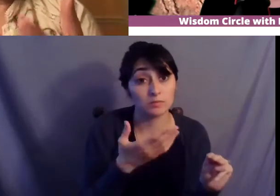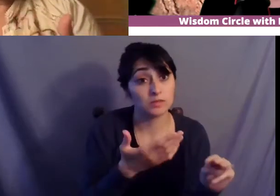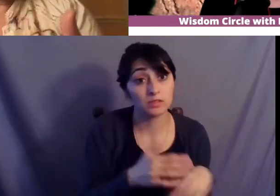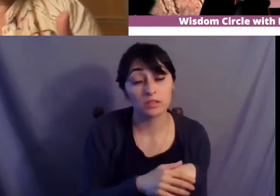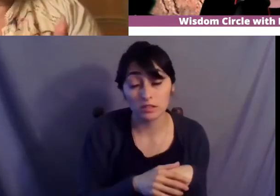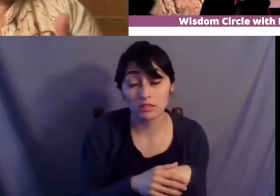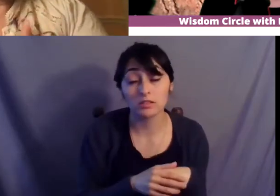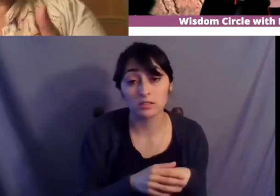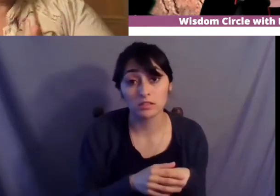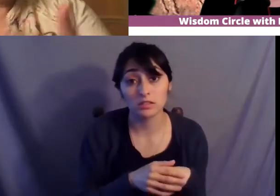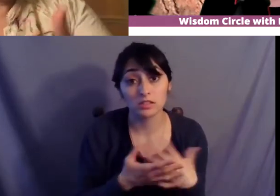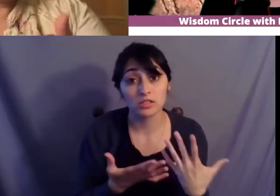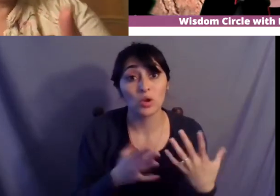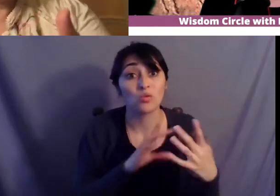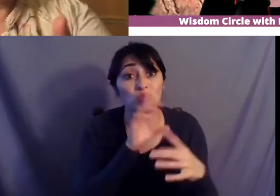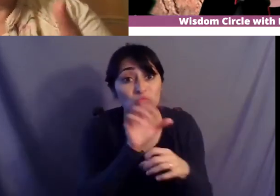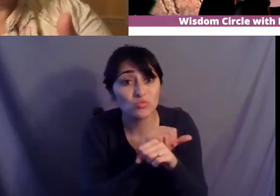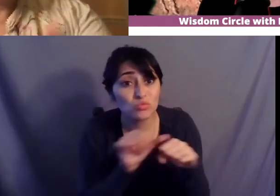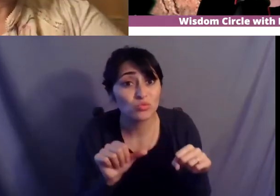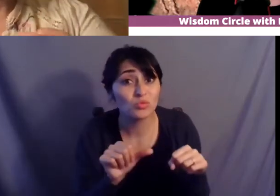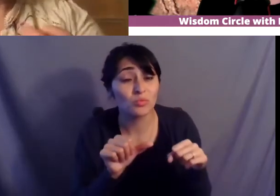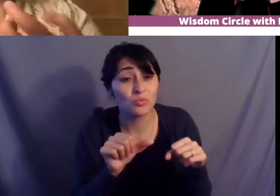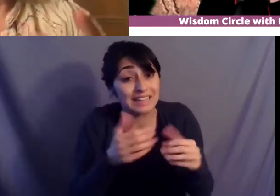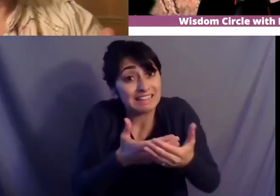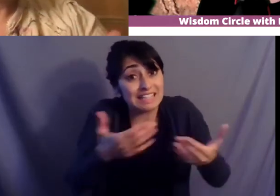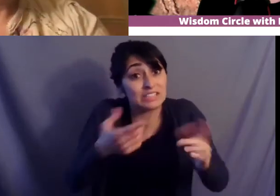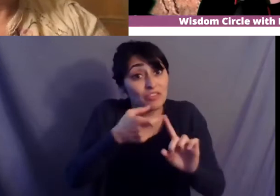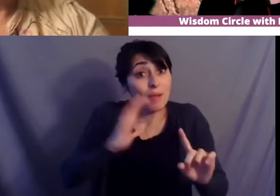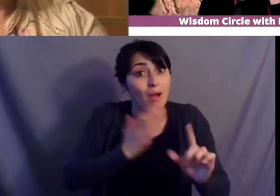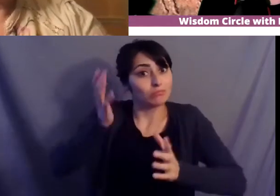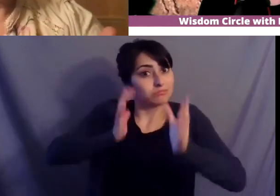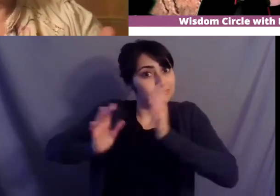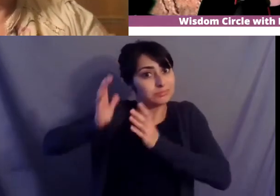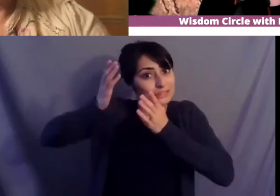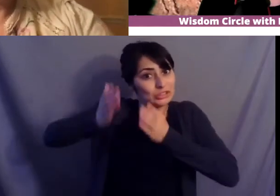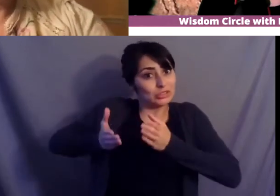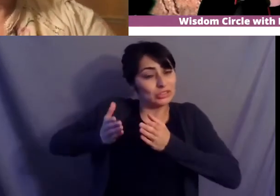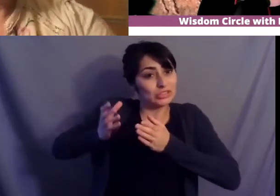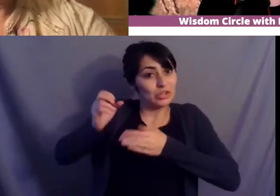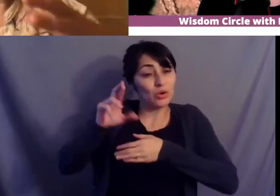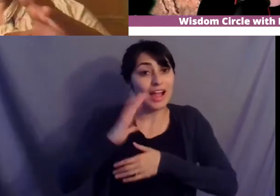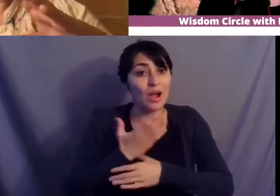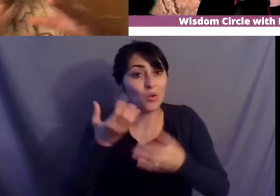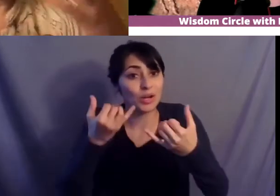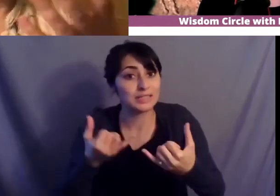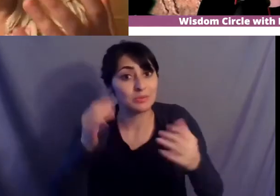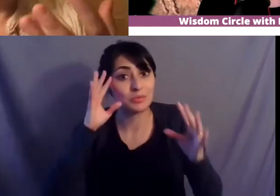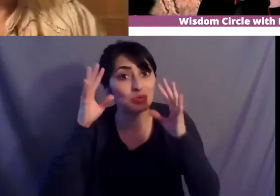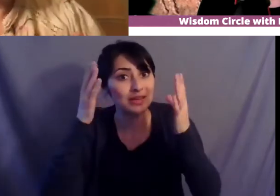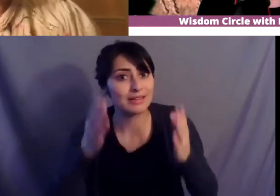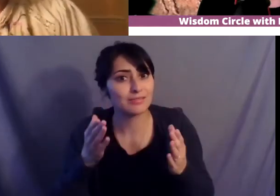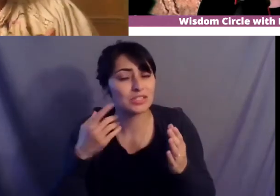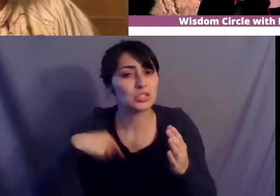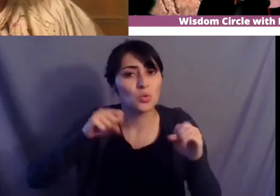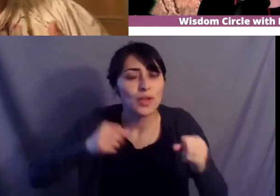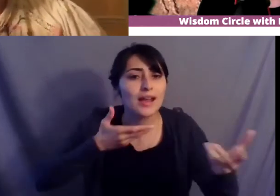pieces from um our ancestors or from from our contemporary creatives and to be able to work with them in a